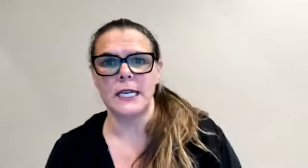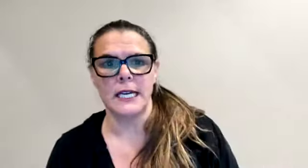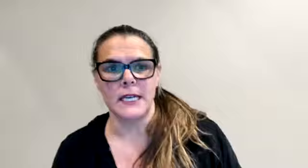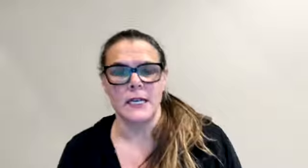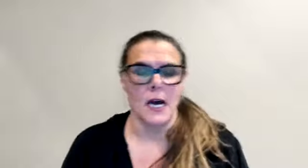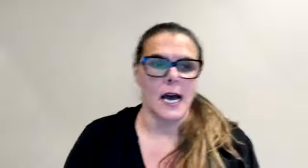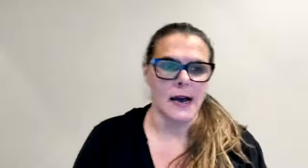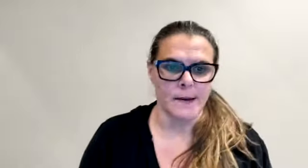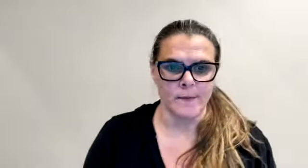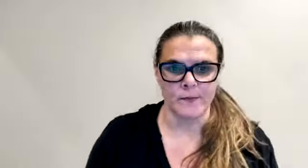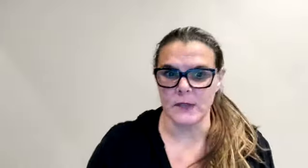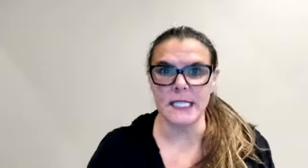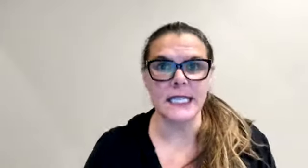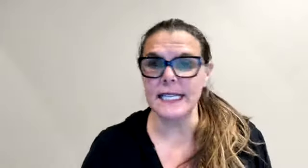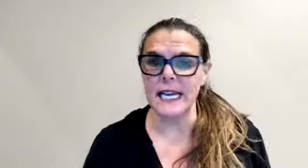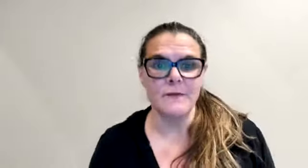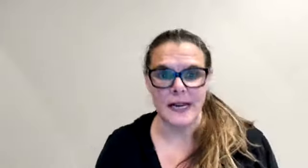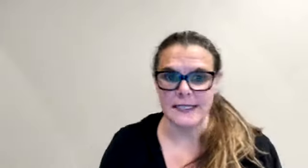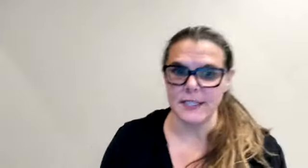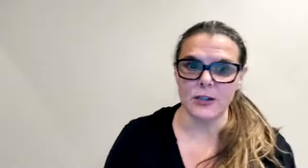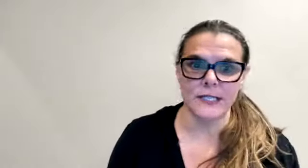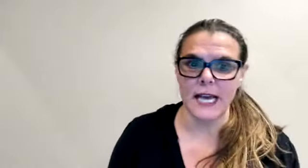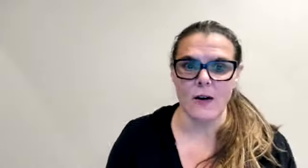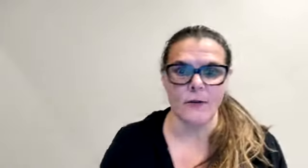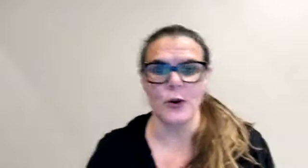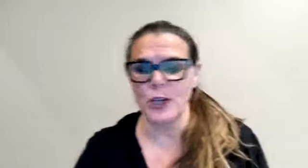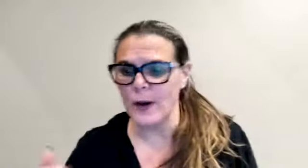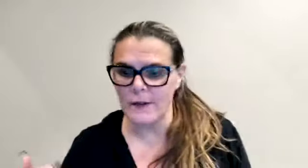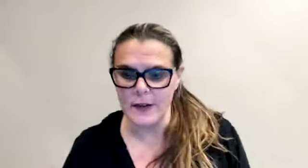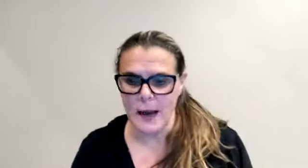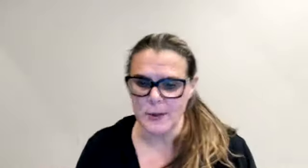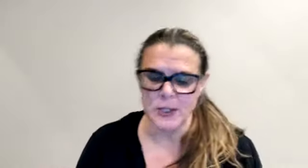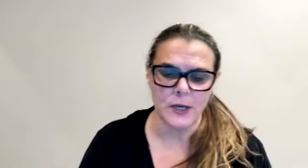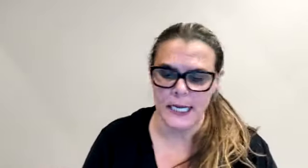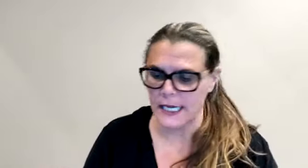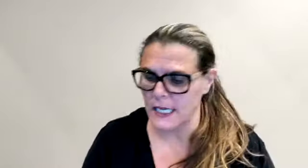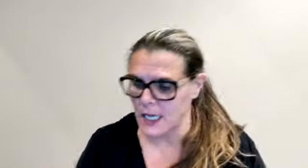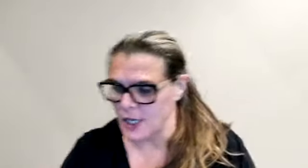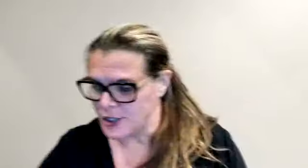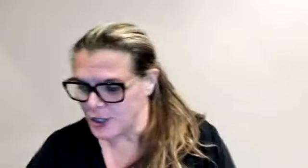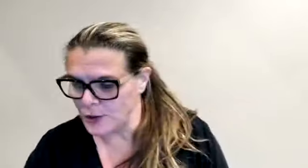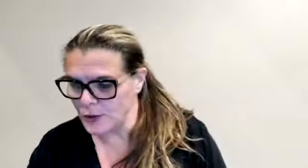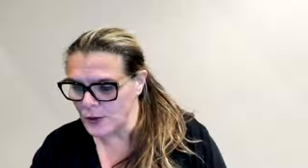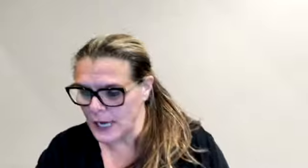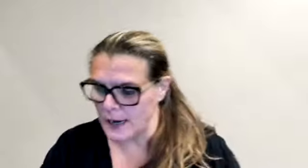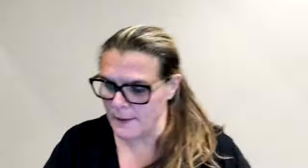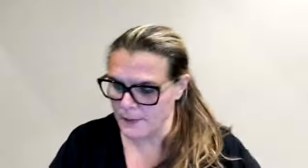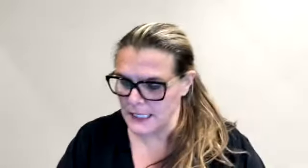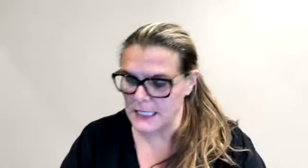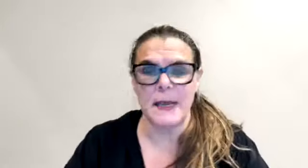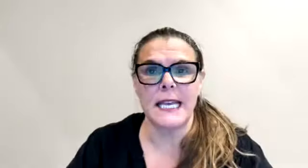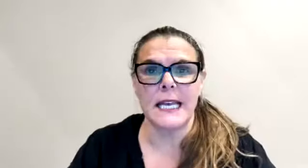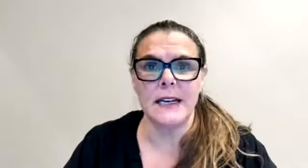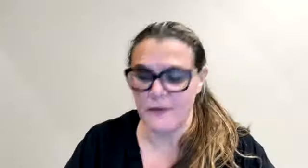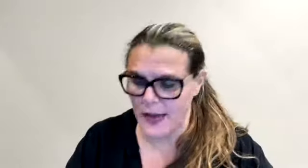to, let's say, invest in yourself, or you have an opportunity to speak at an event,